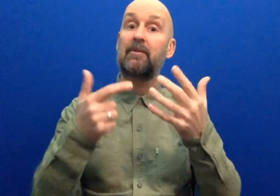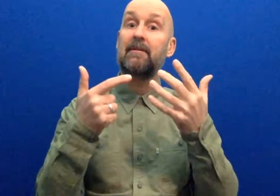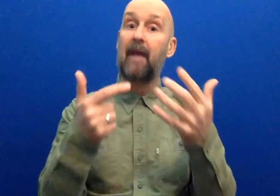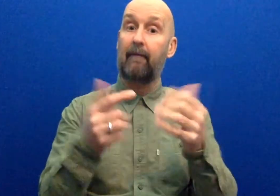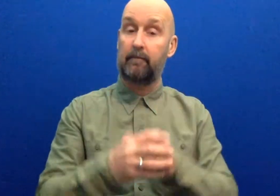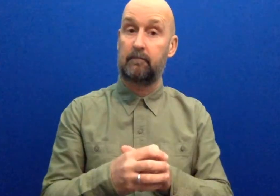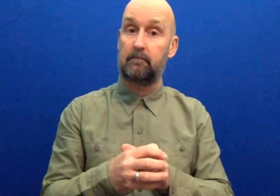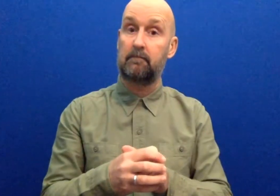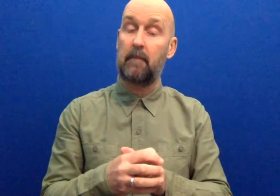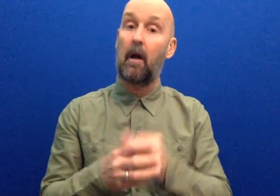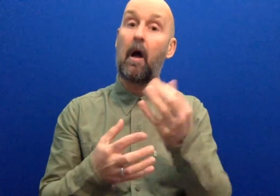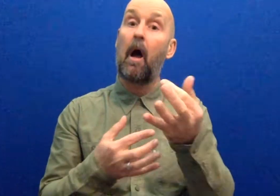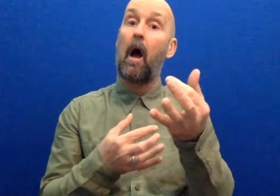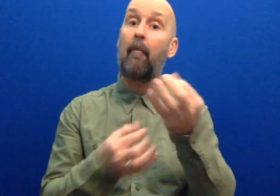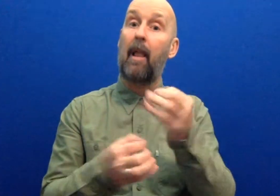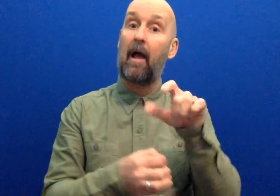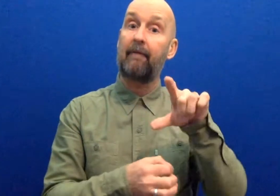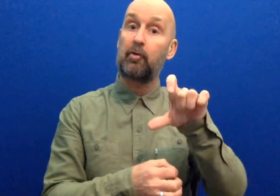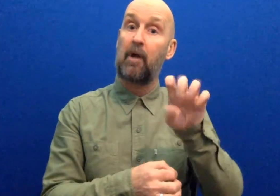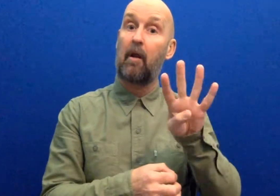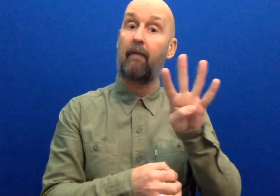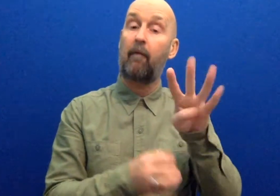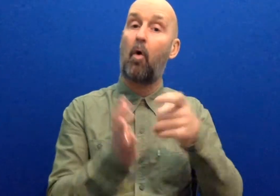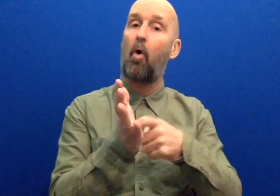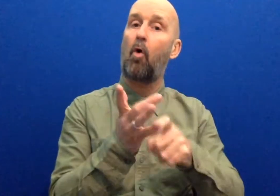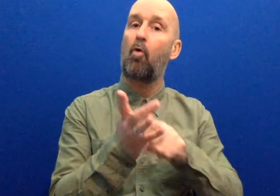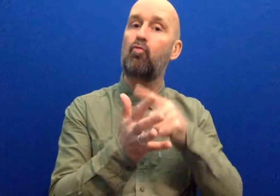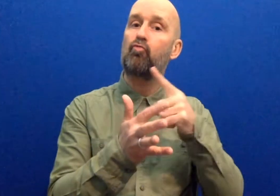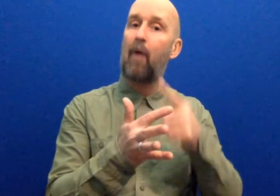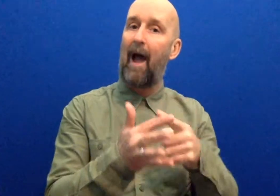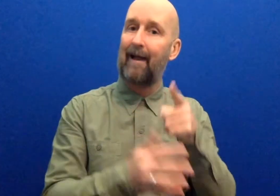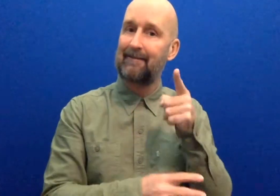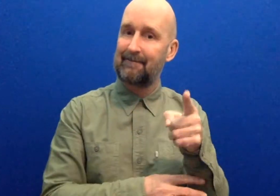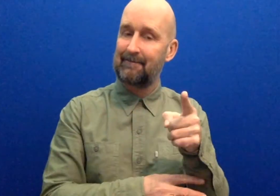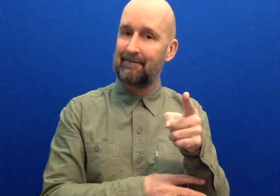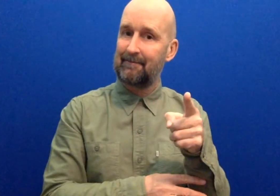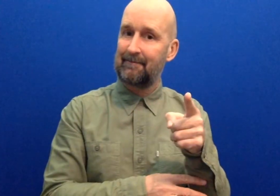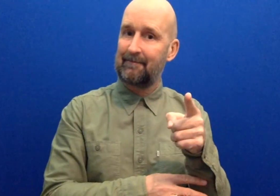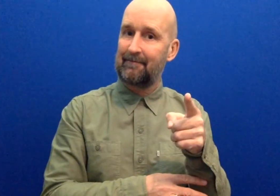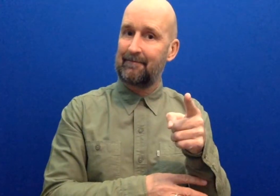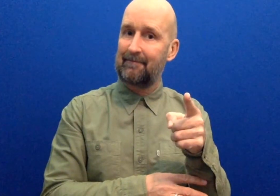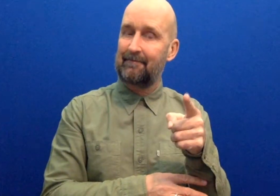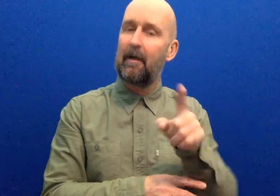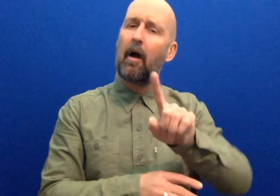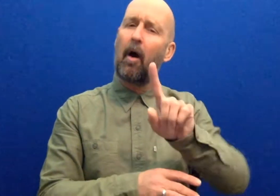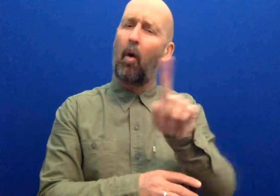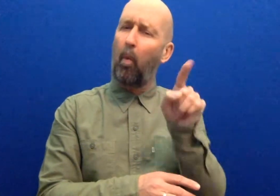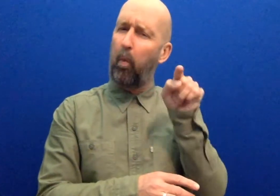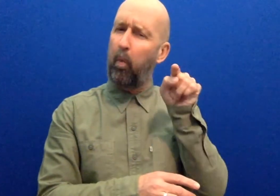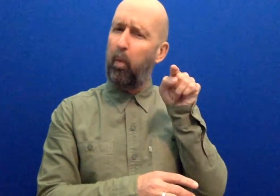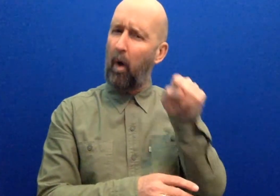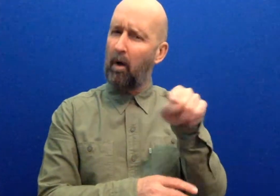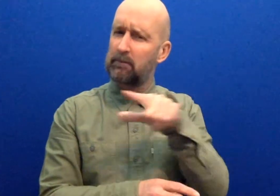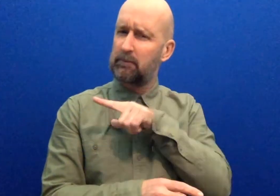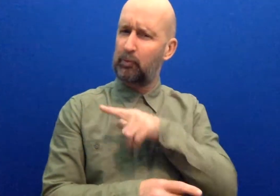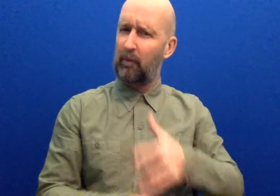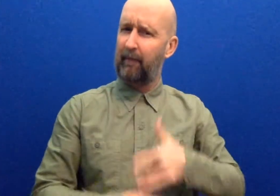applying for the Channel 4 RISE programme and what do you feel you will gain from it?